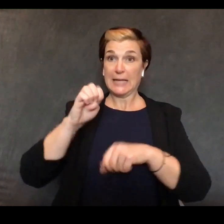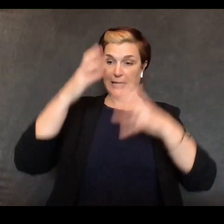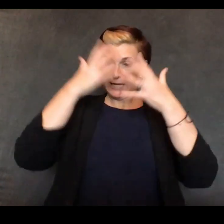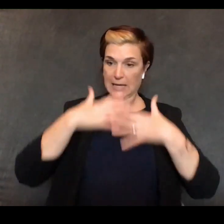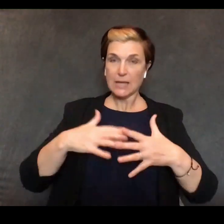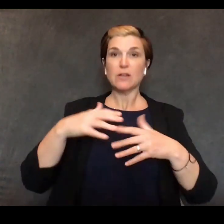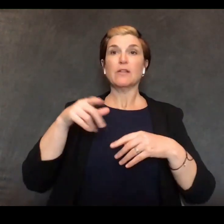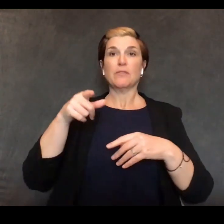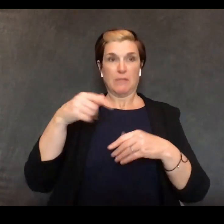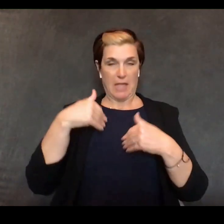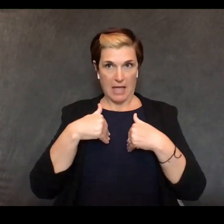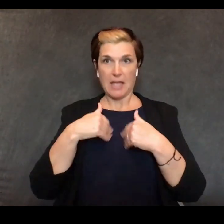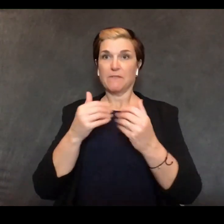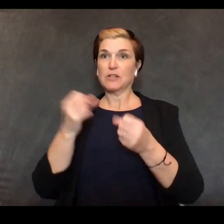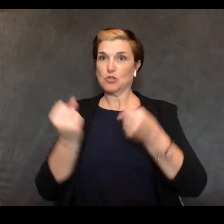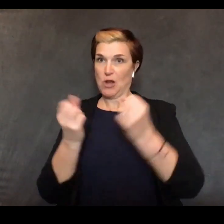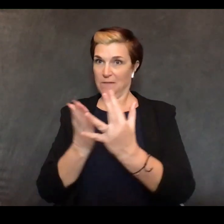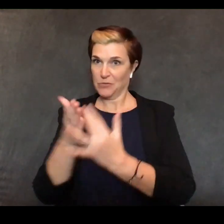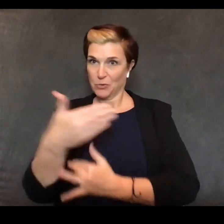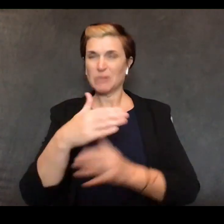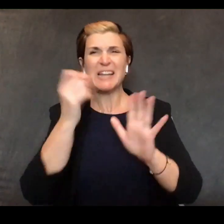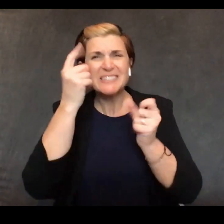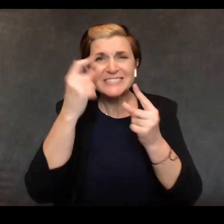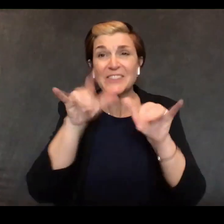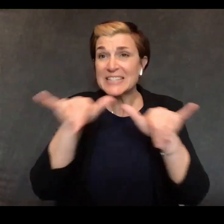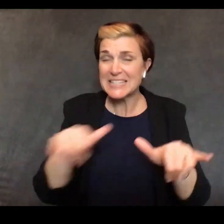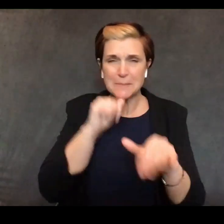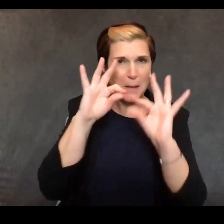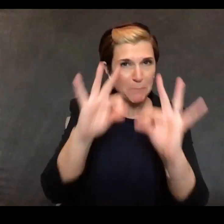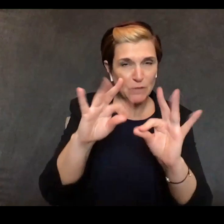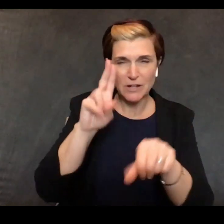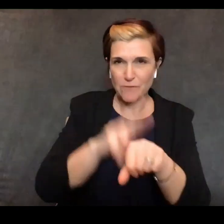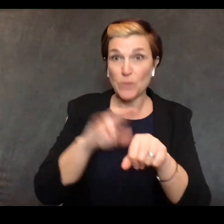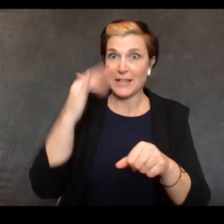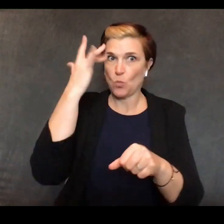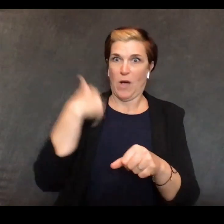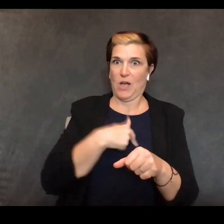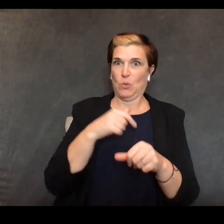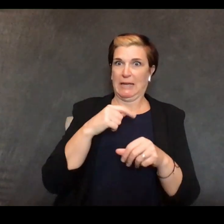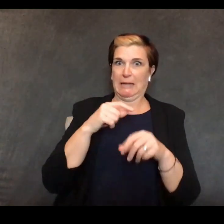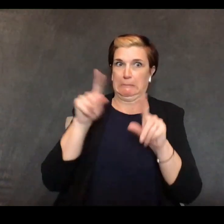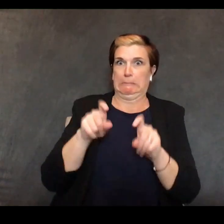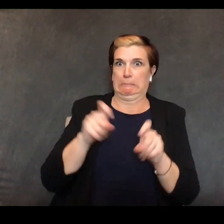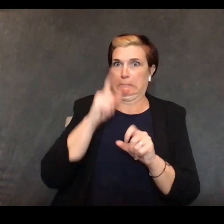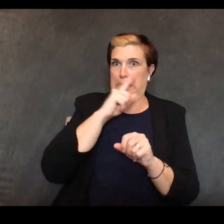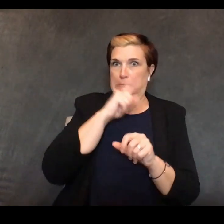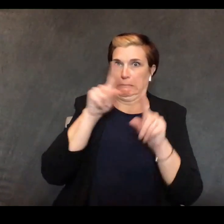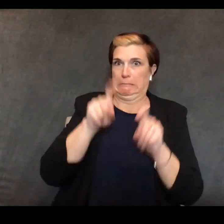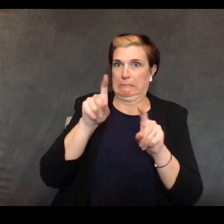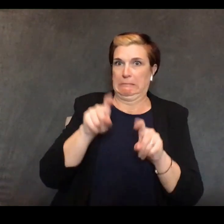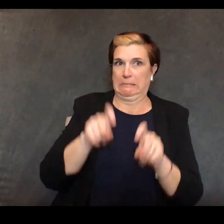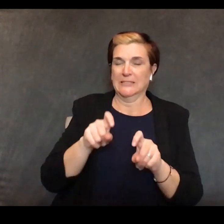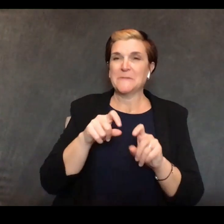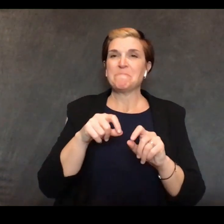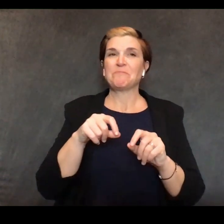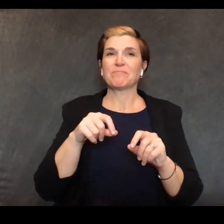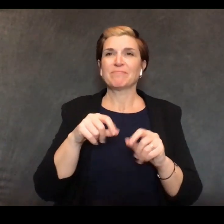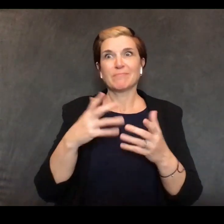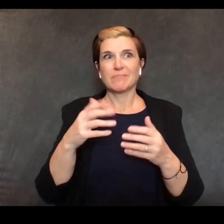as you can expect that's why we do a test before we go out into the field don't expect these to be 100% perfect the moment they